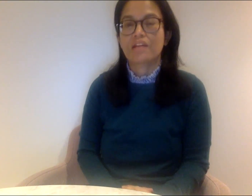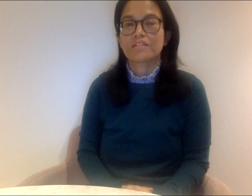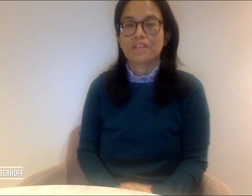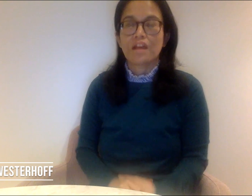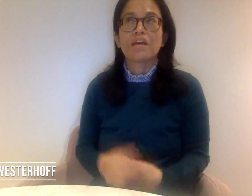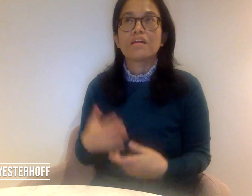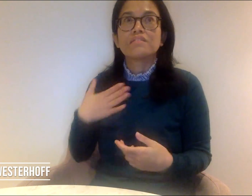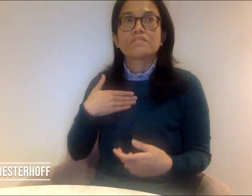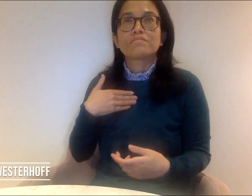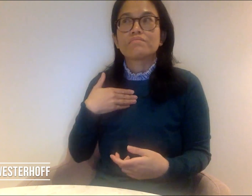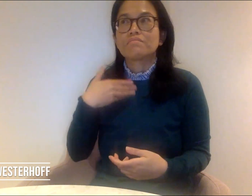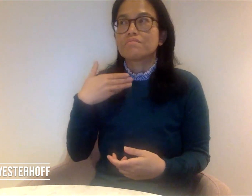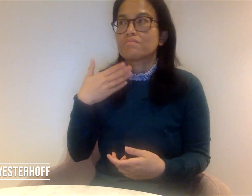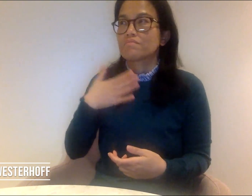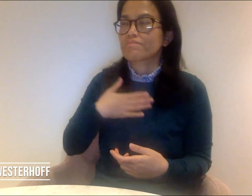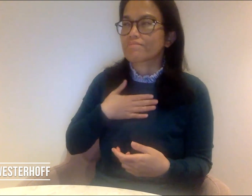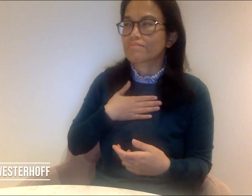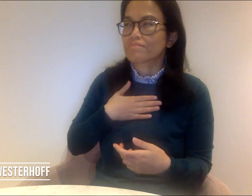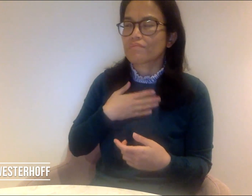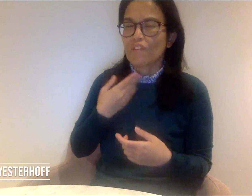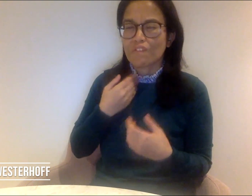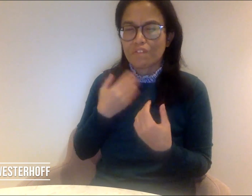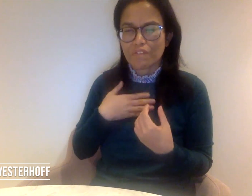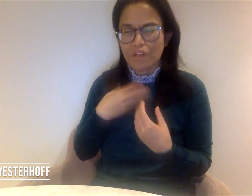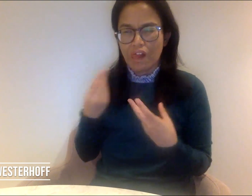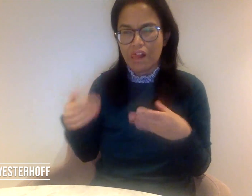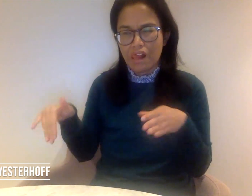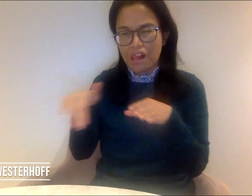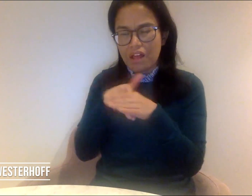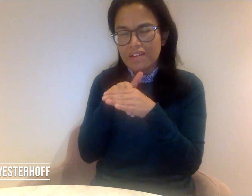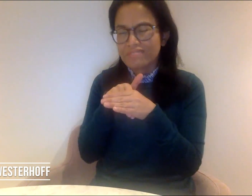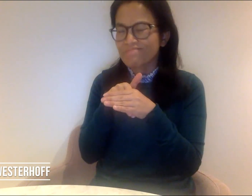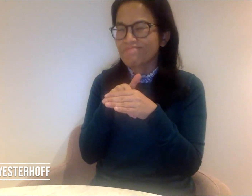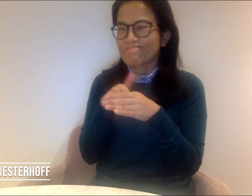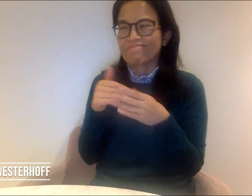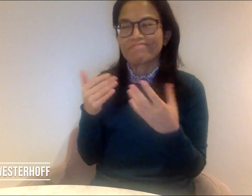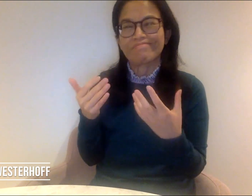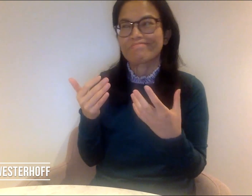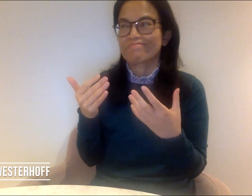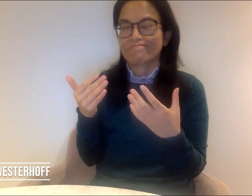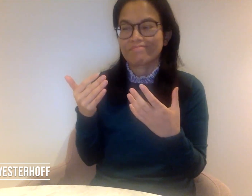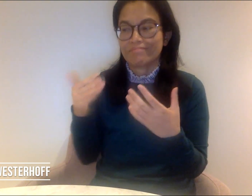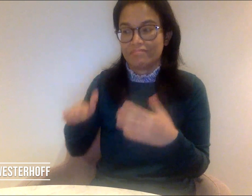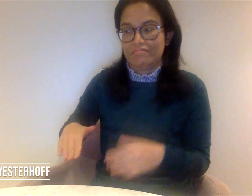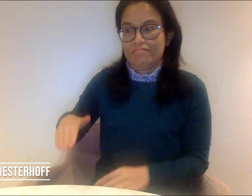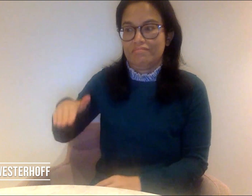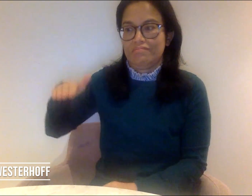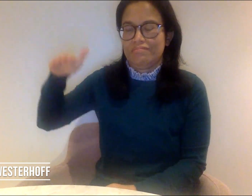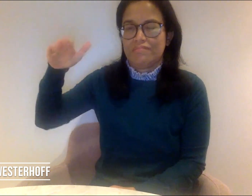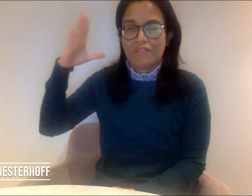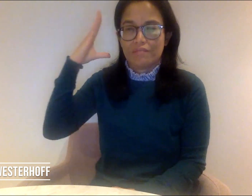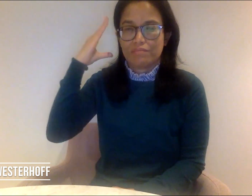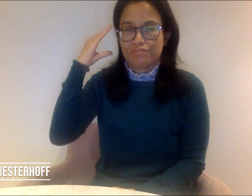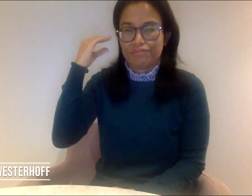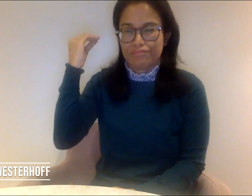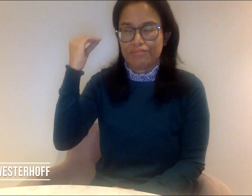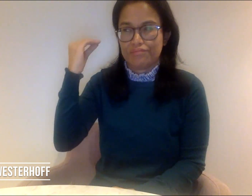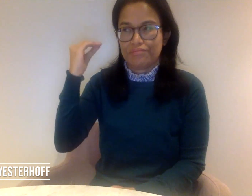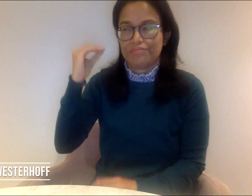I'm not sure if I feel included. As I grew up with a person with a hearing loss, I